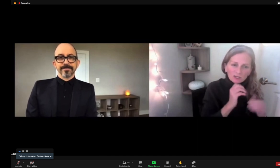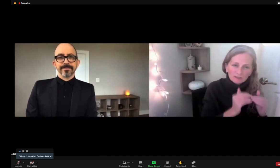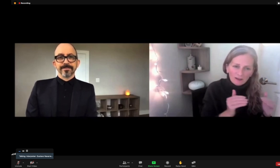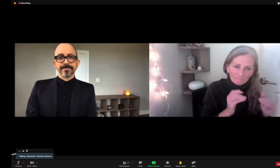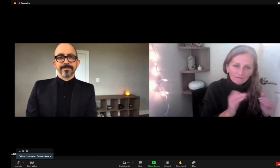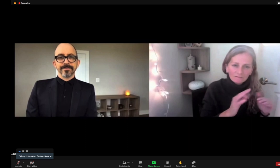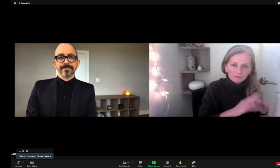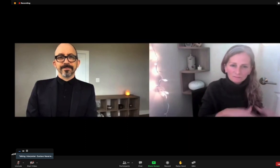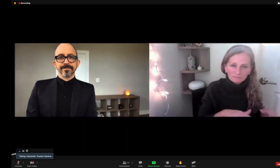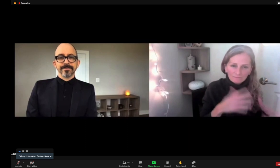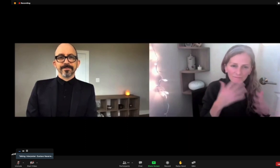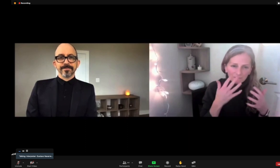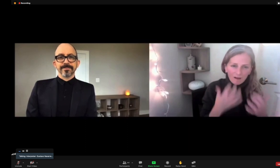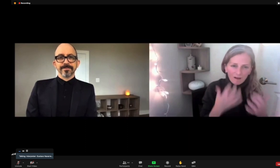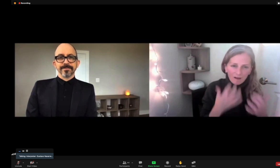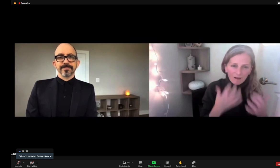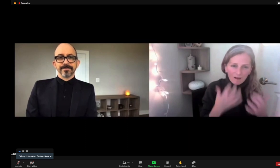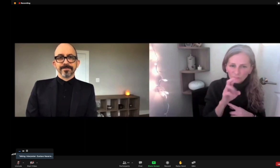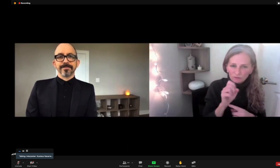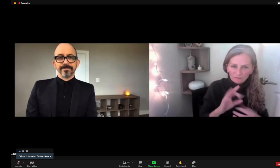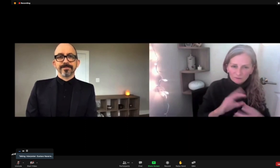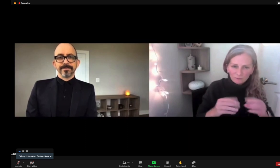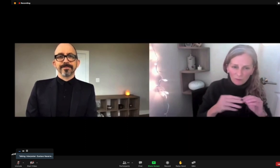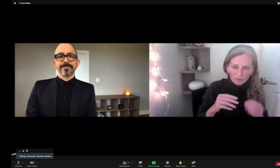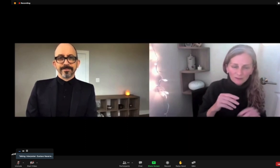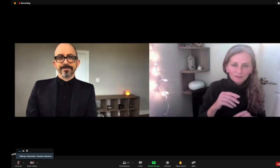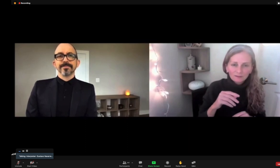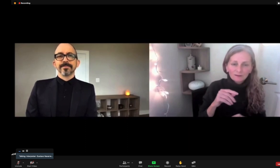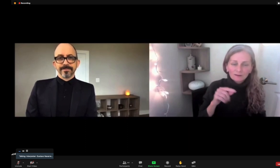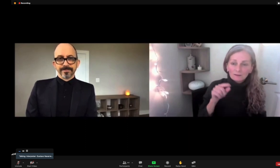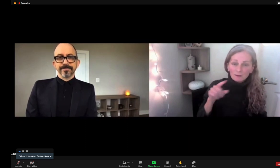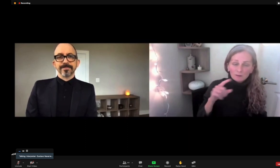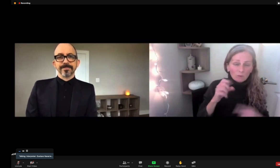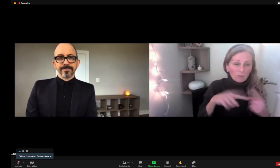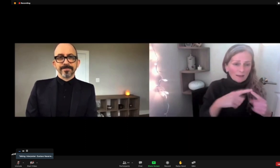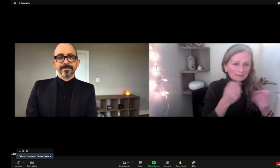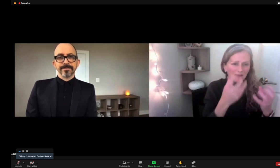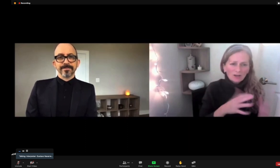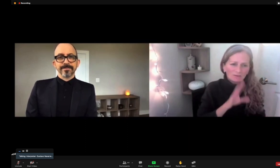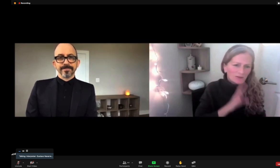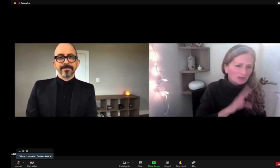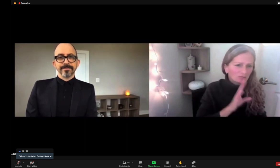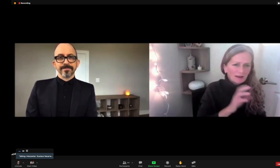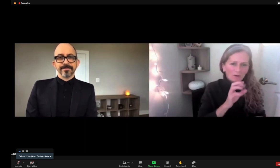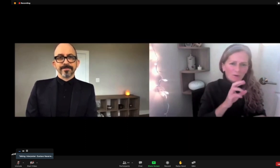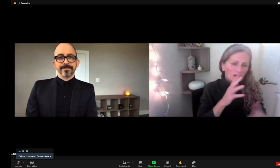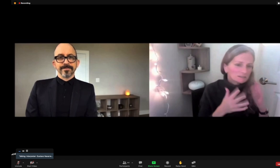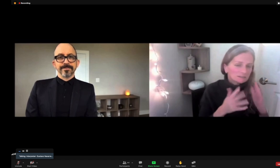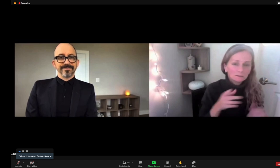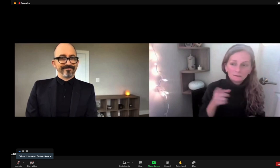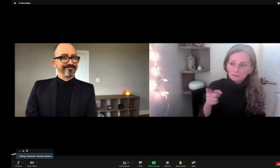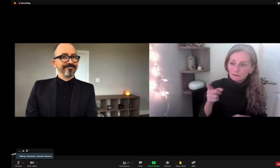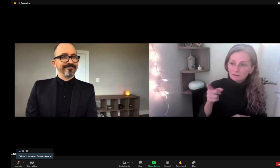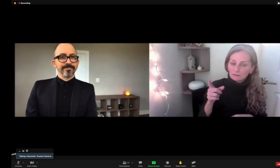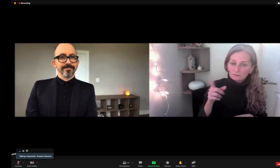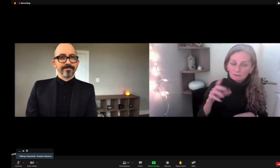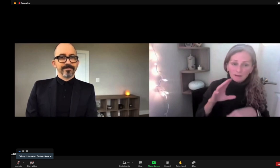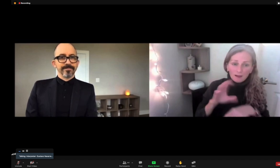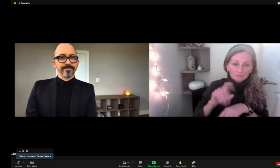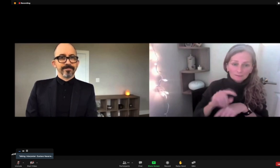So my role was merely just reminding the age level of who will be receiving the story, but having